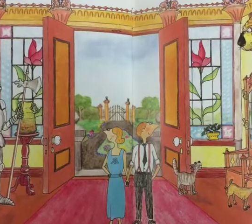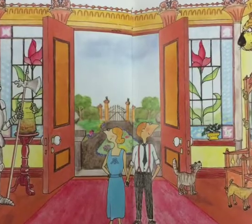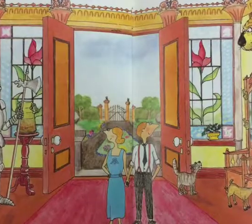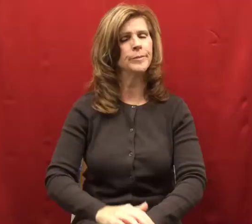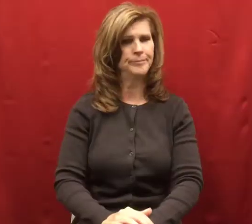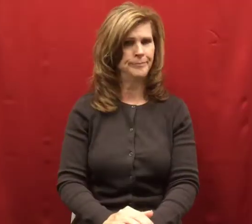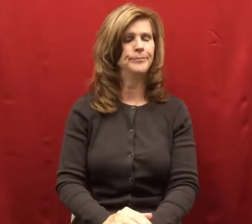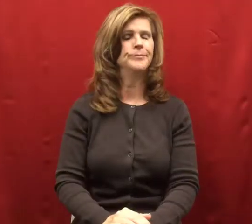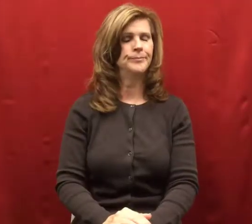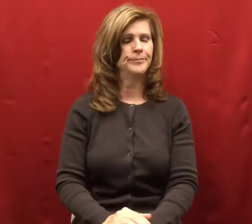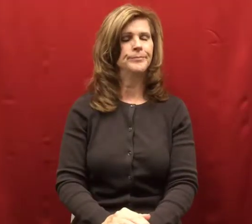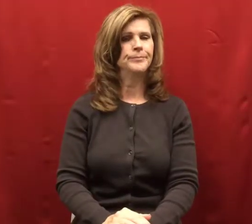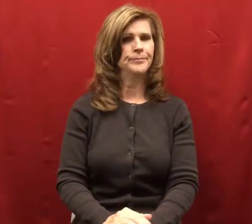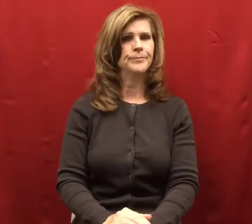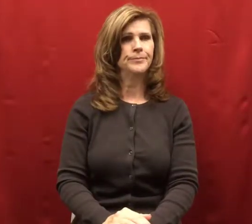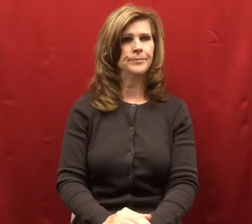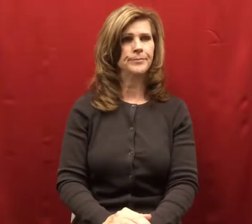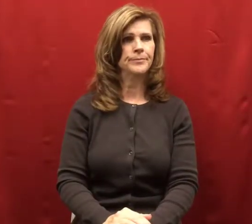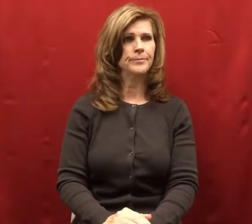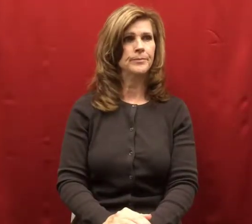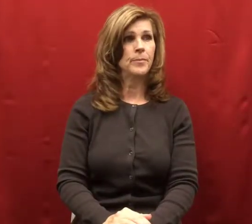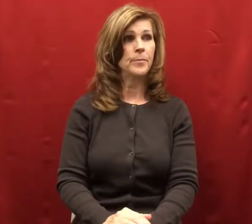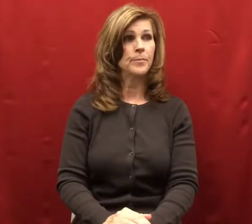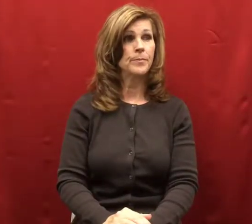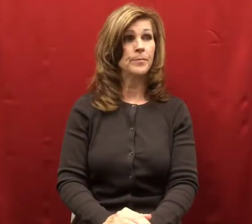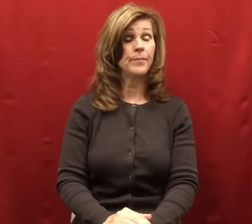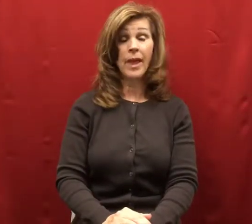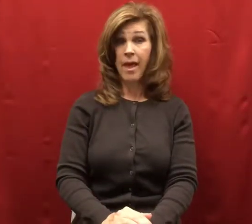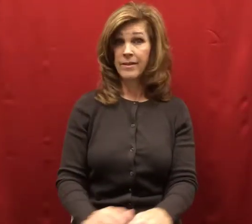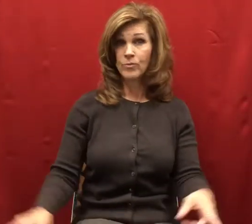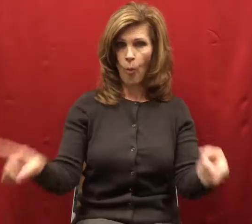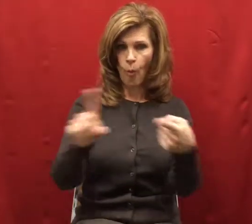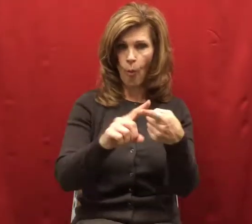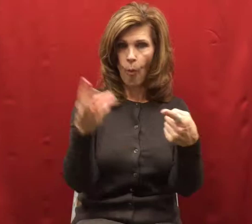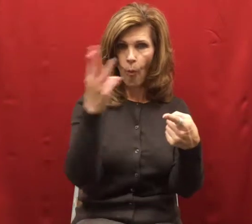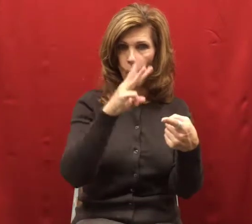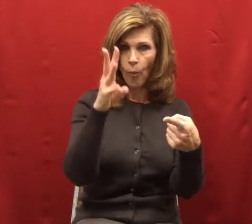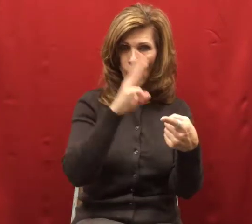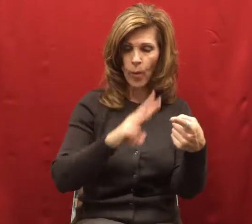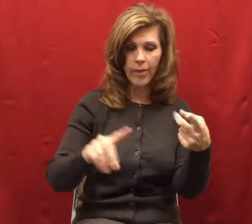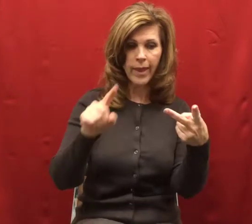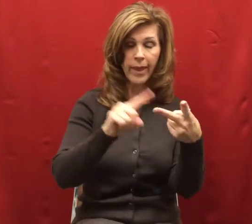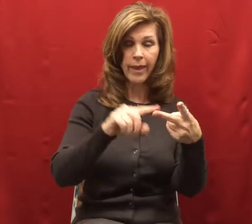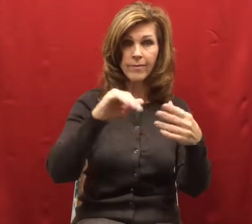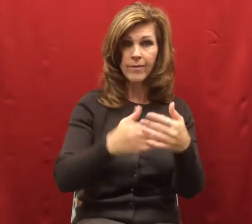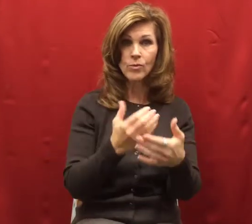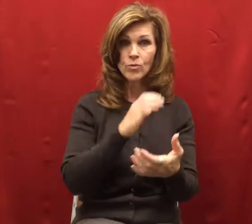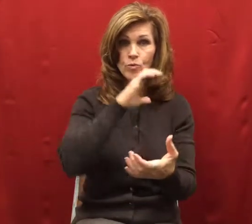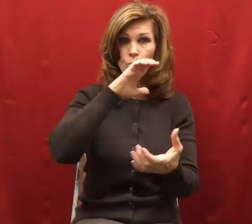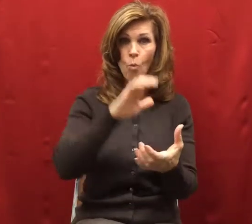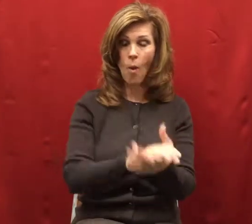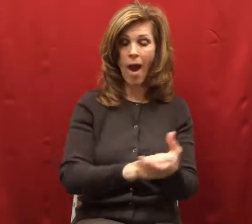And they all lived happily ever after. And